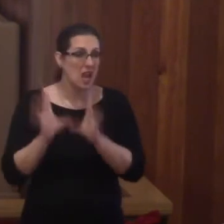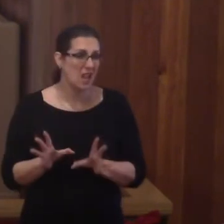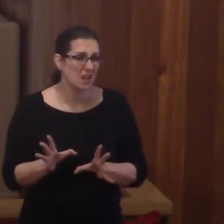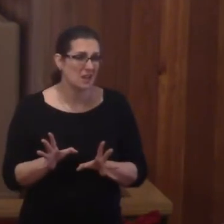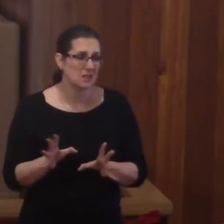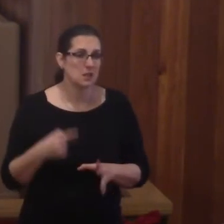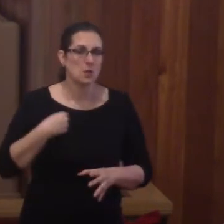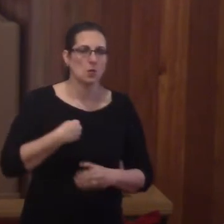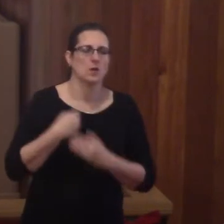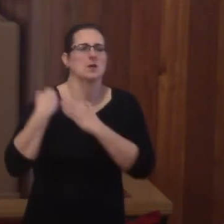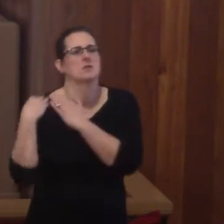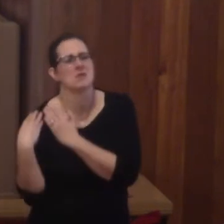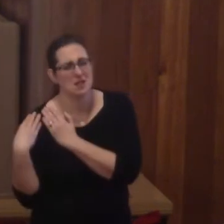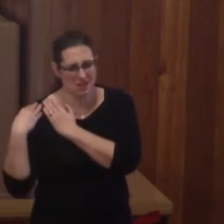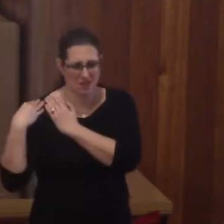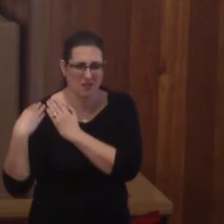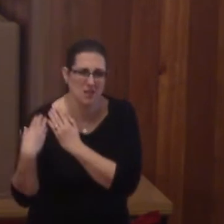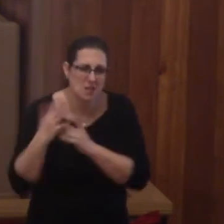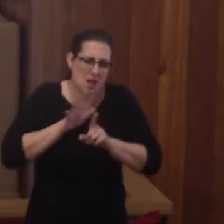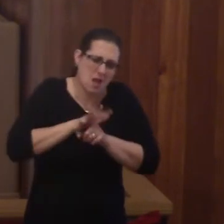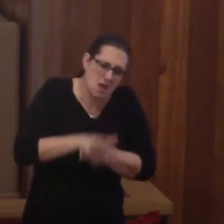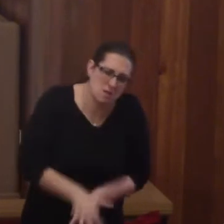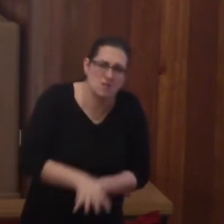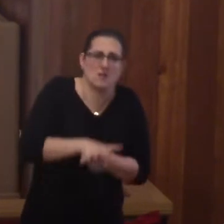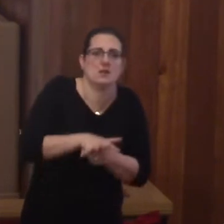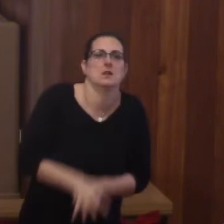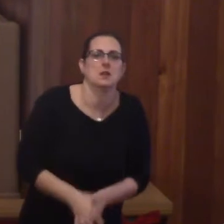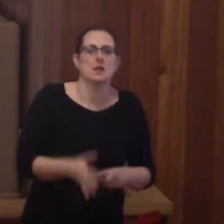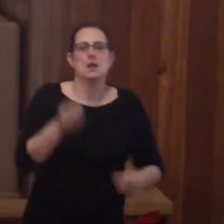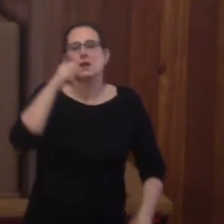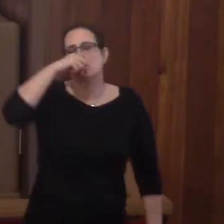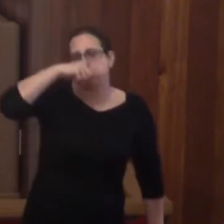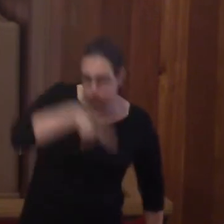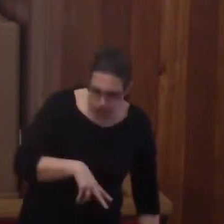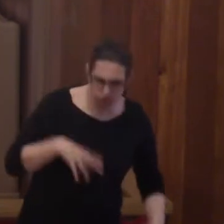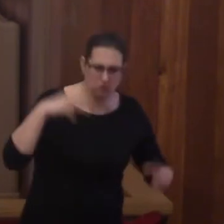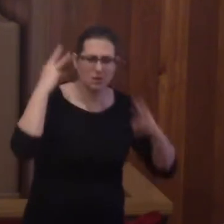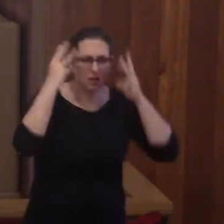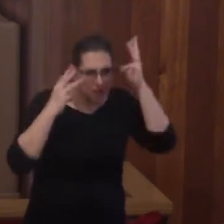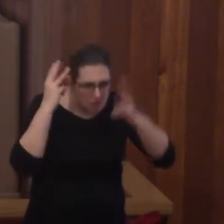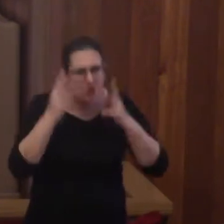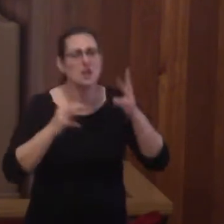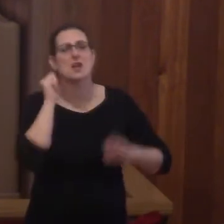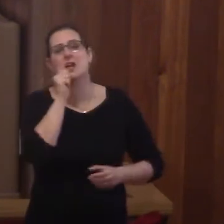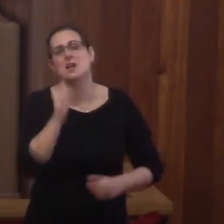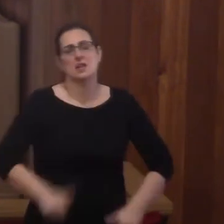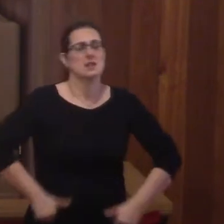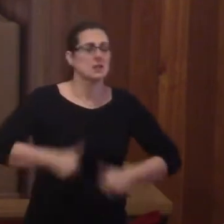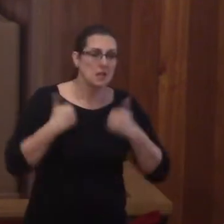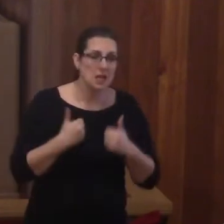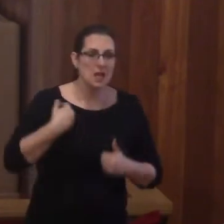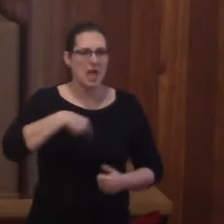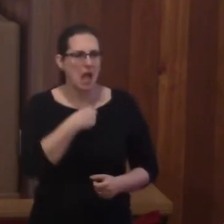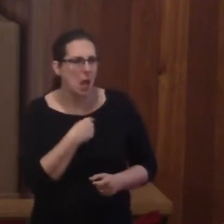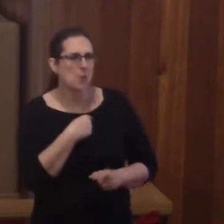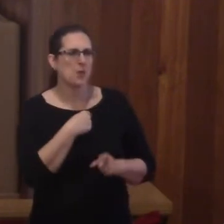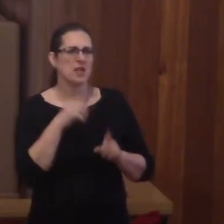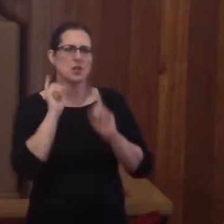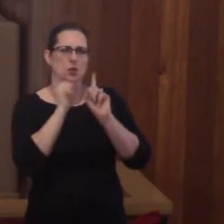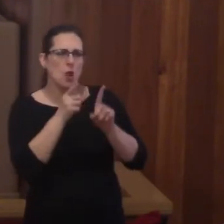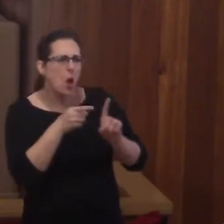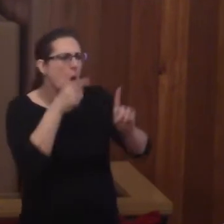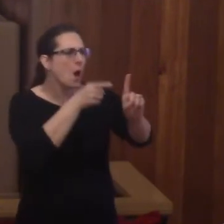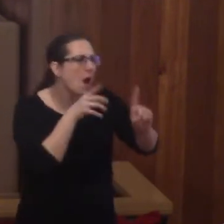We're burdened, pressed down, exhausted by the worries of daily life, and we chase those